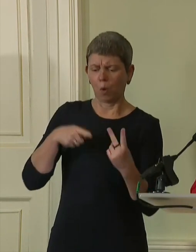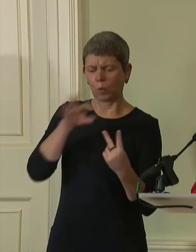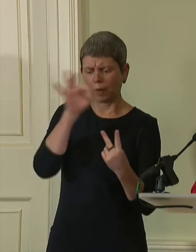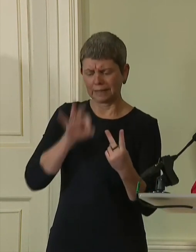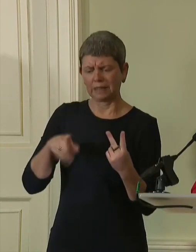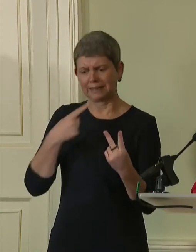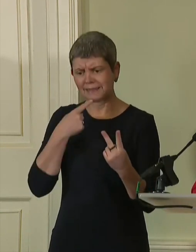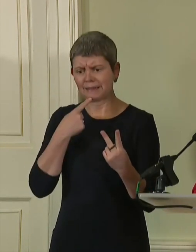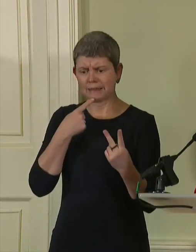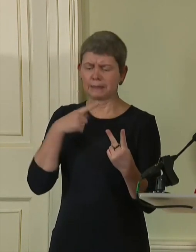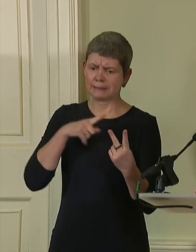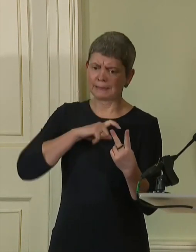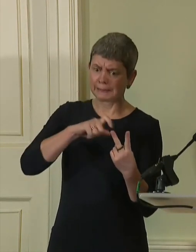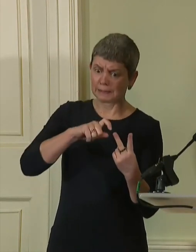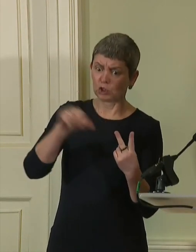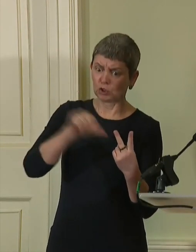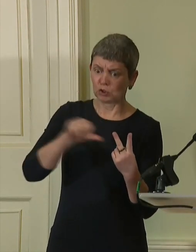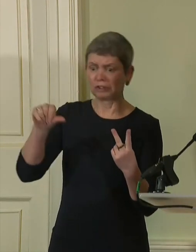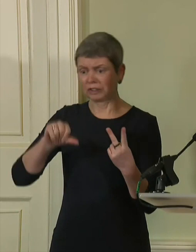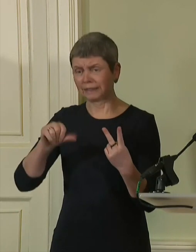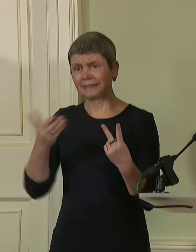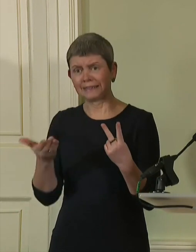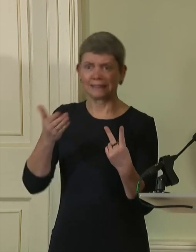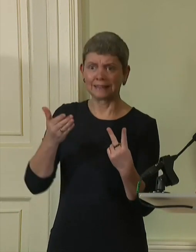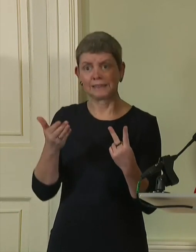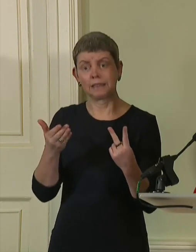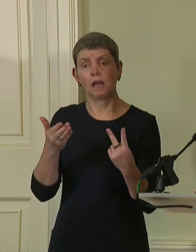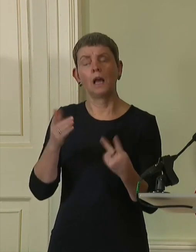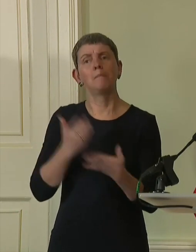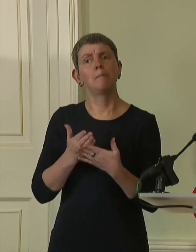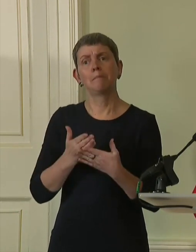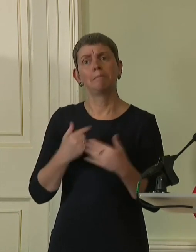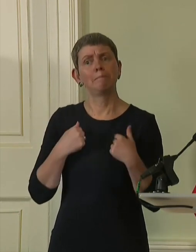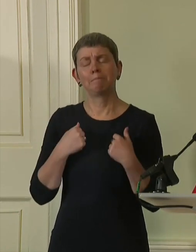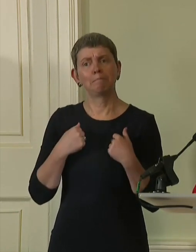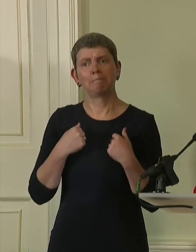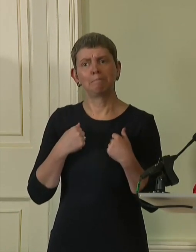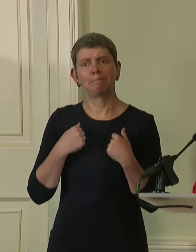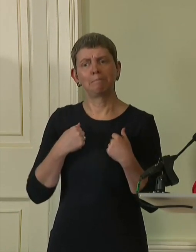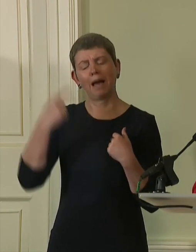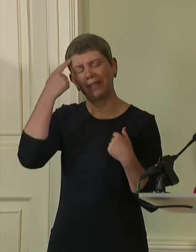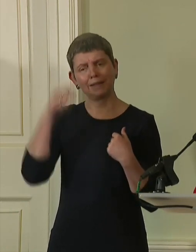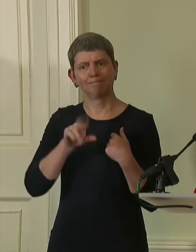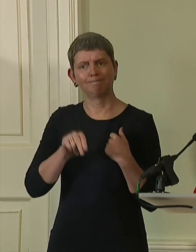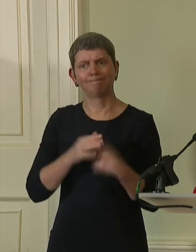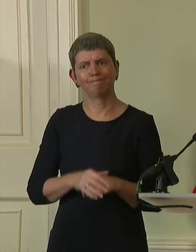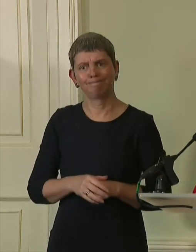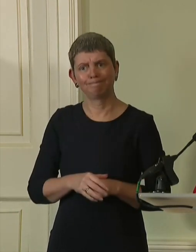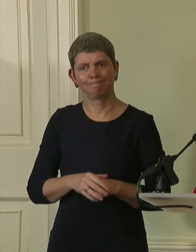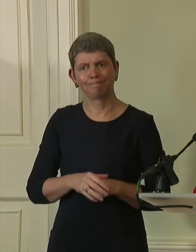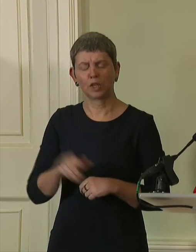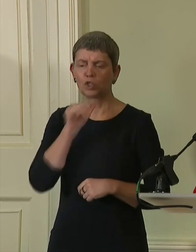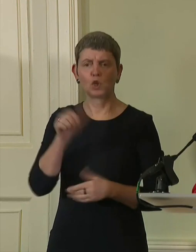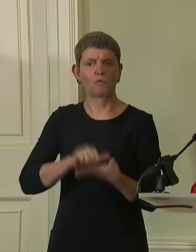them when examined deeply is yes and I've reached the difficult conclusion that it's not. The questions are